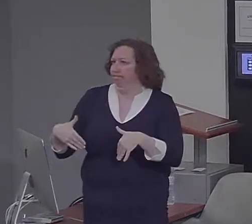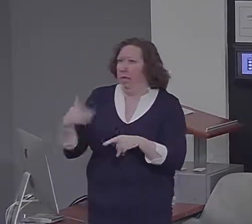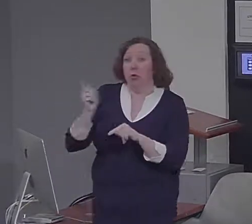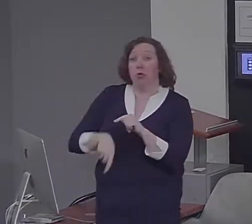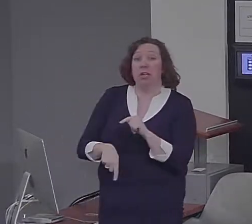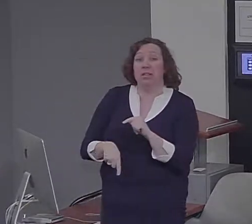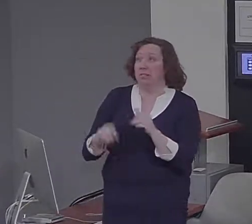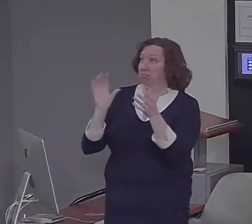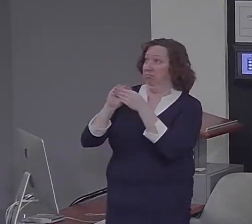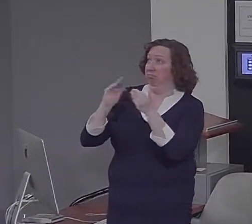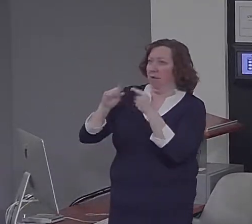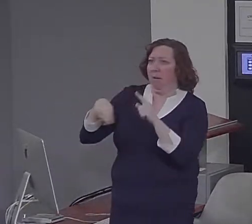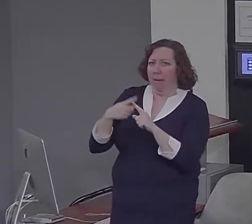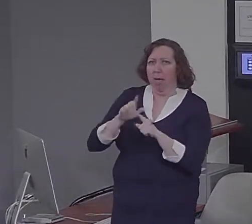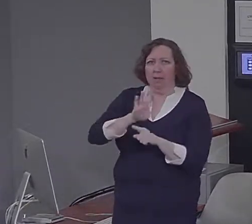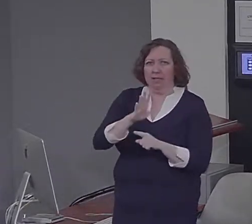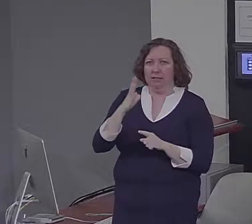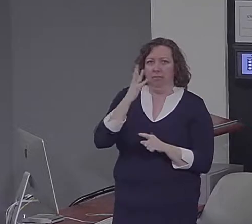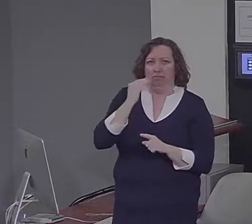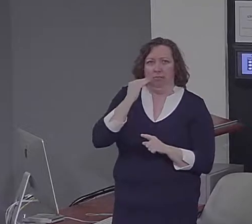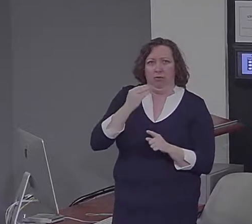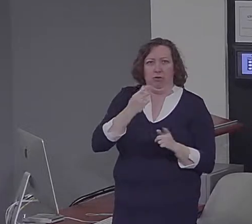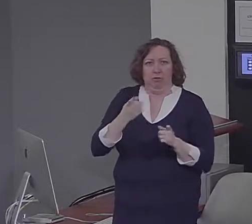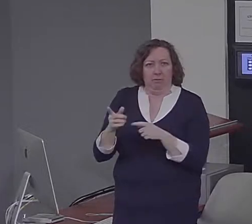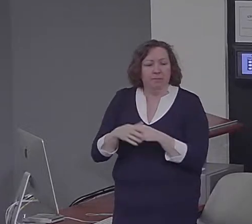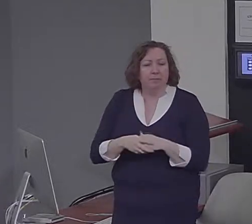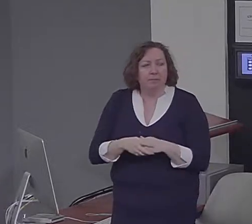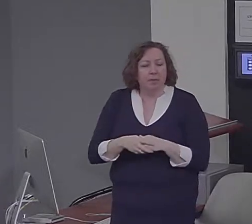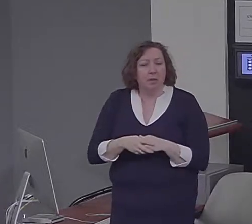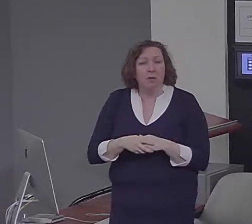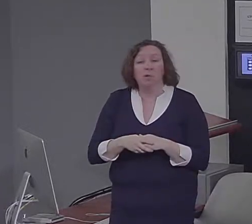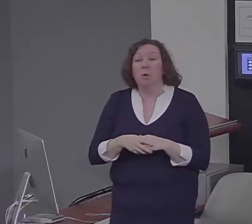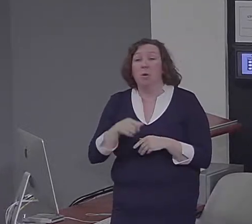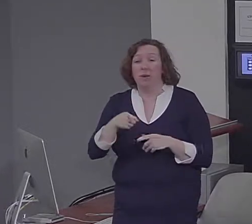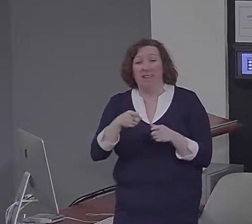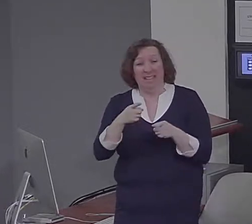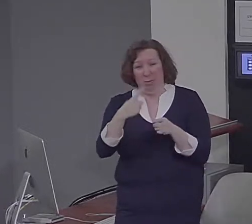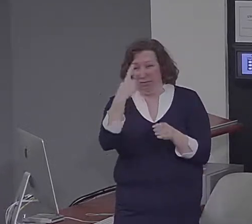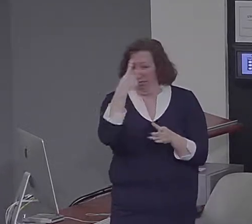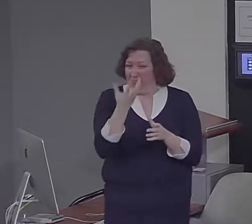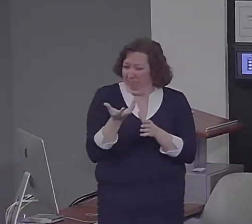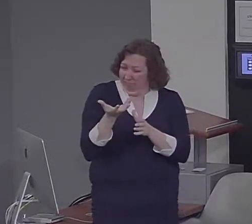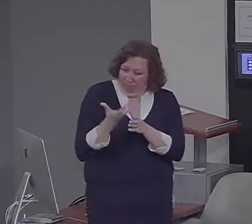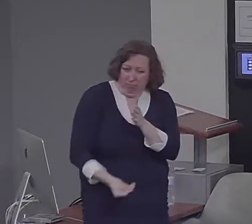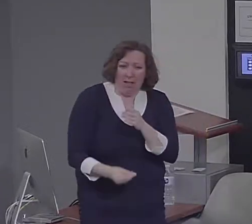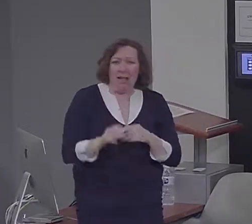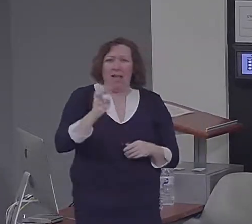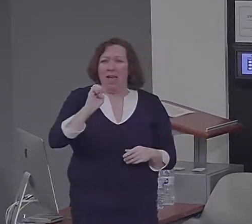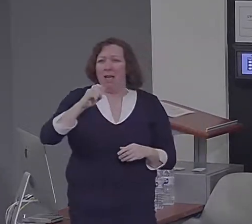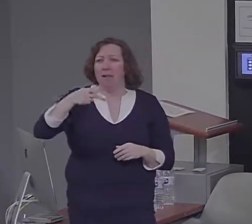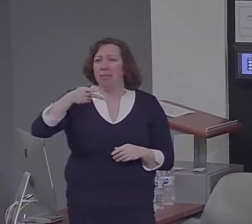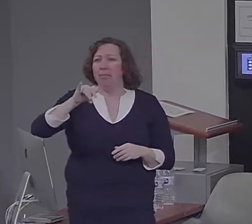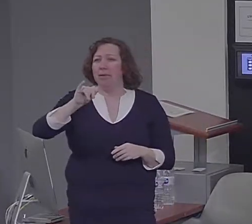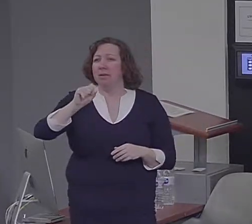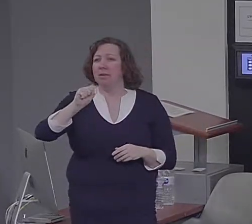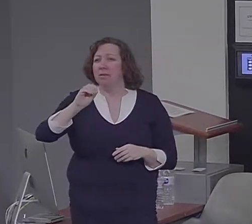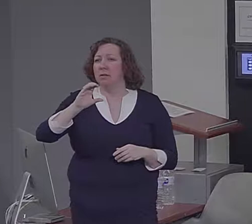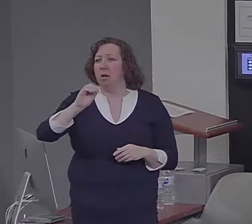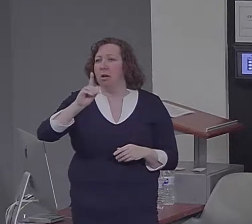lacking in what Tolving called episodic memory, our ability to recollect past events while having pretty